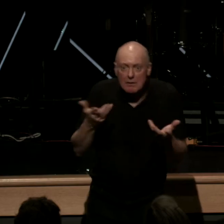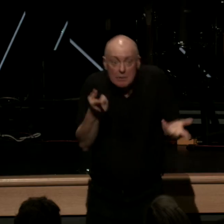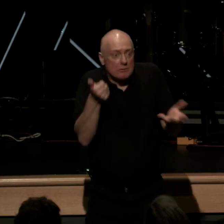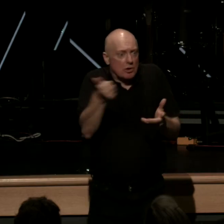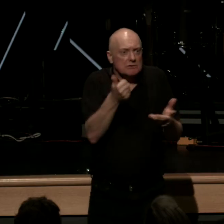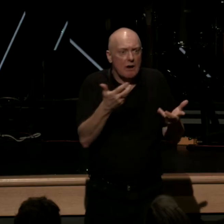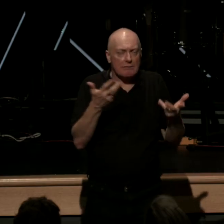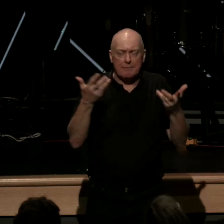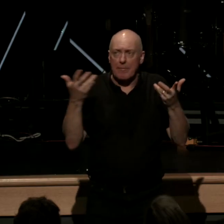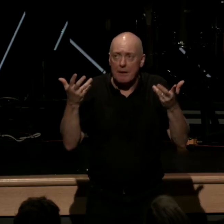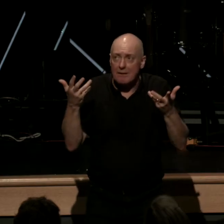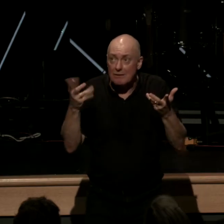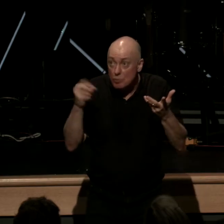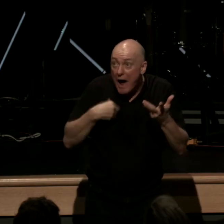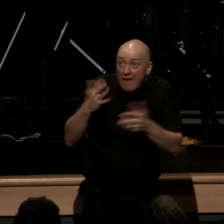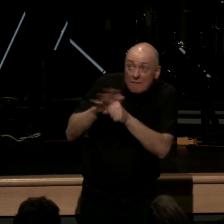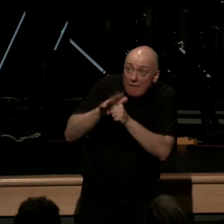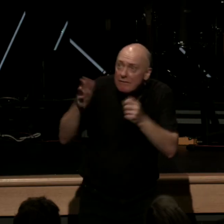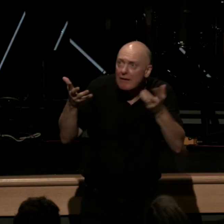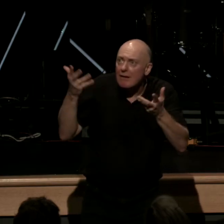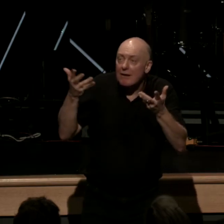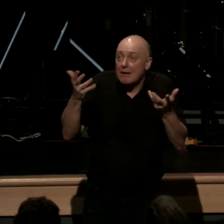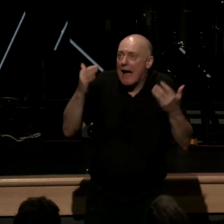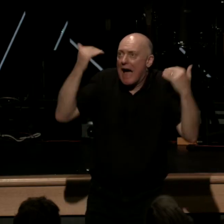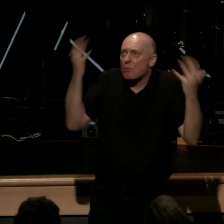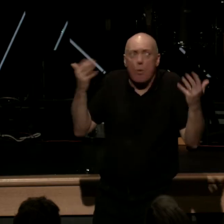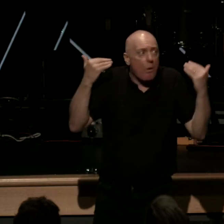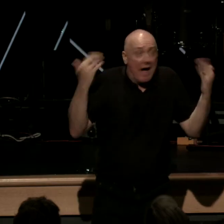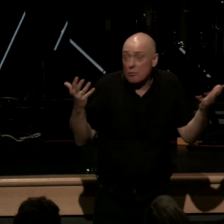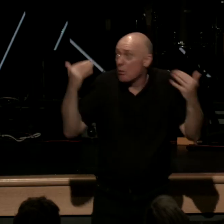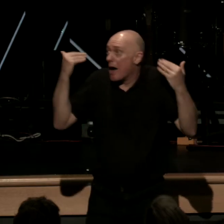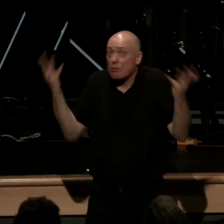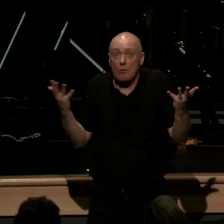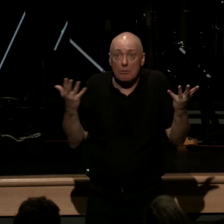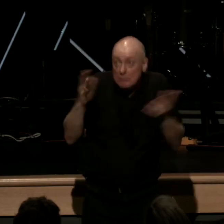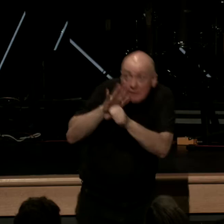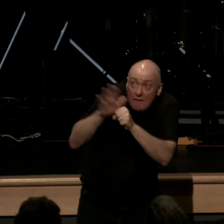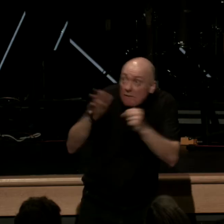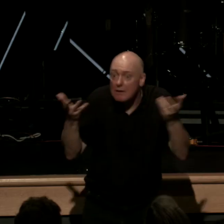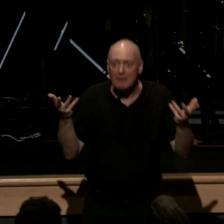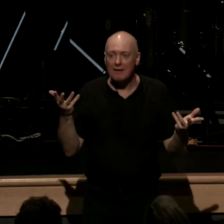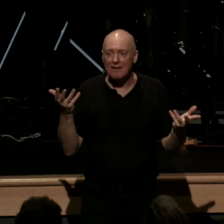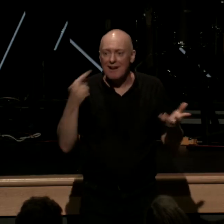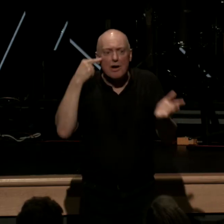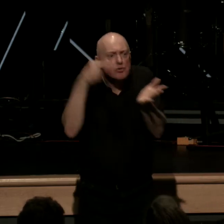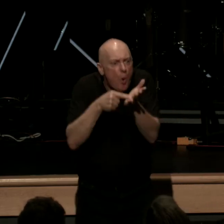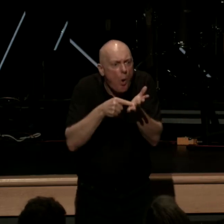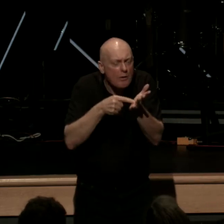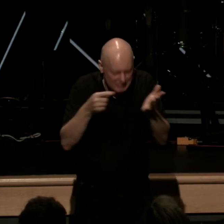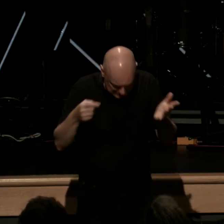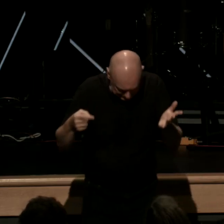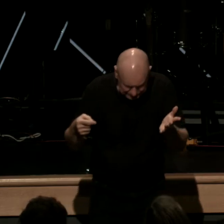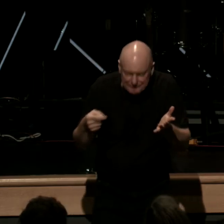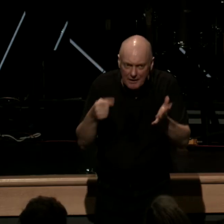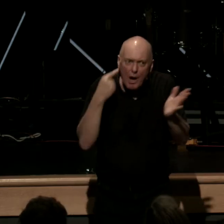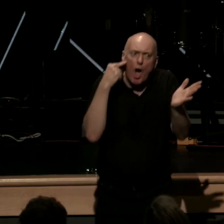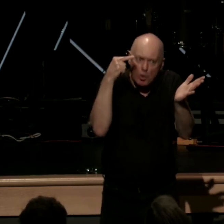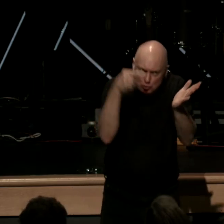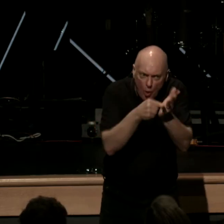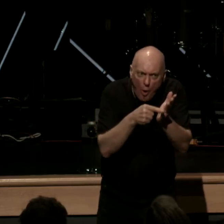tormented state of never knowing if you've done enough now notice how ripe this would be for the corruption and